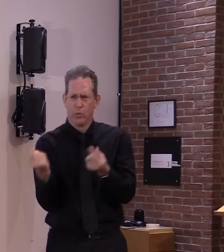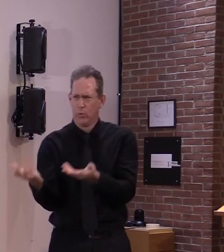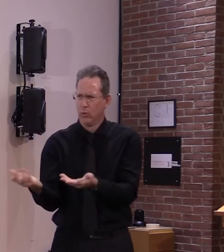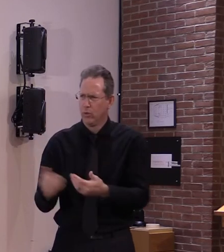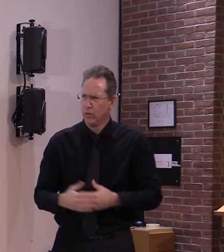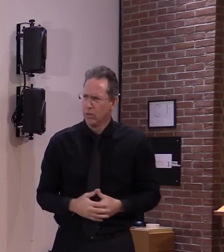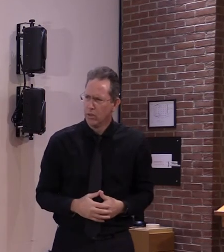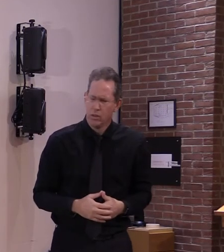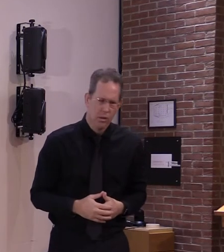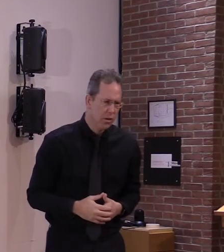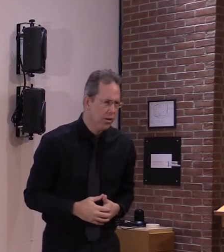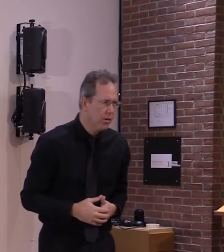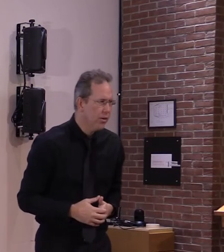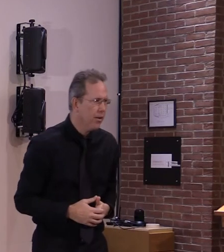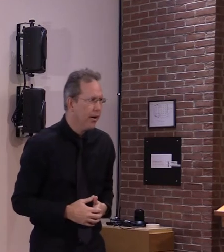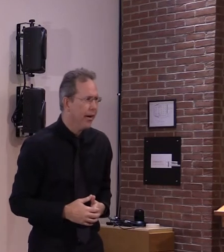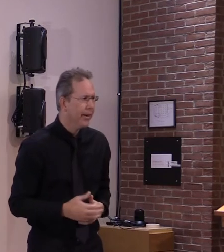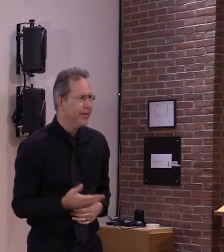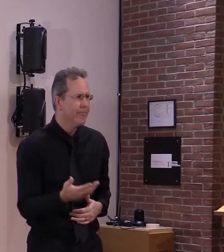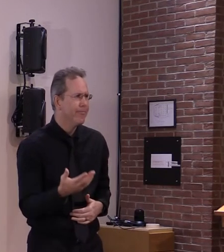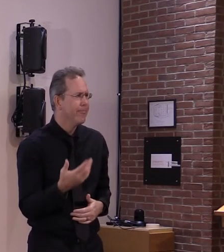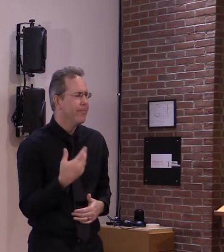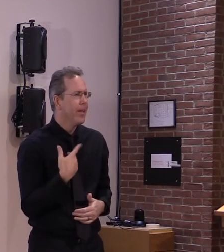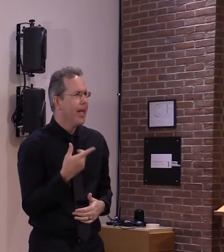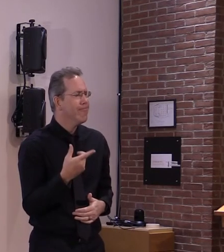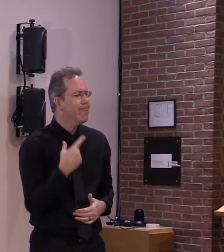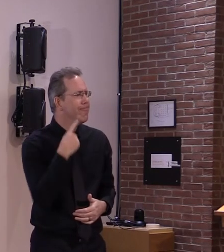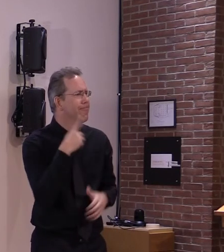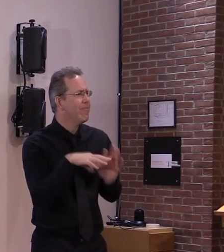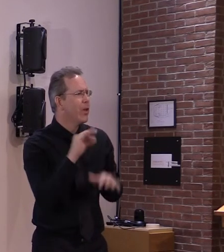thank you